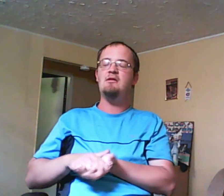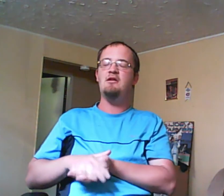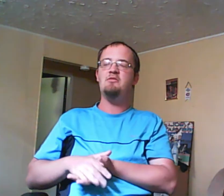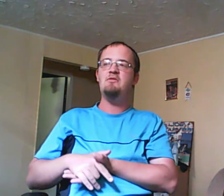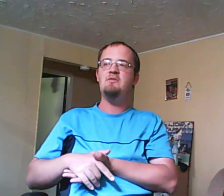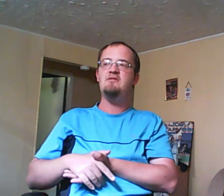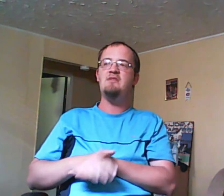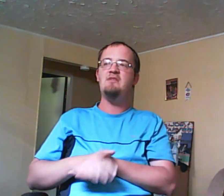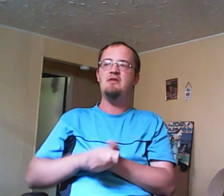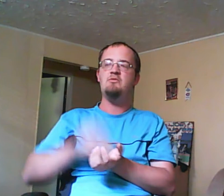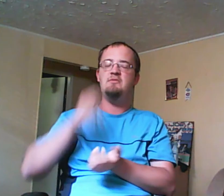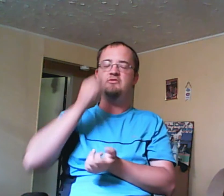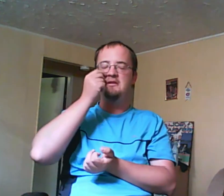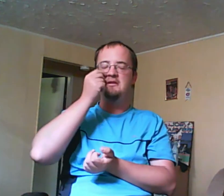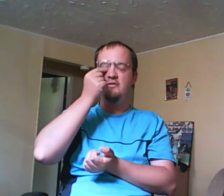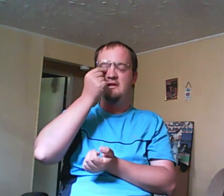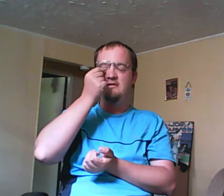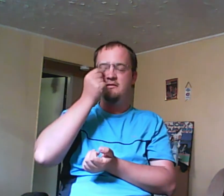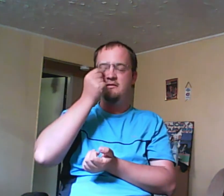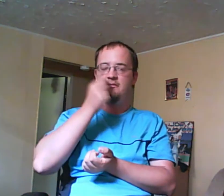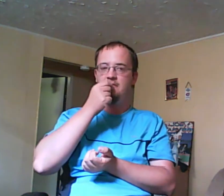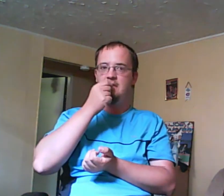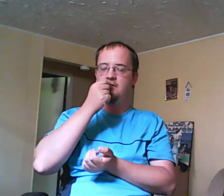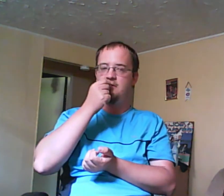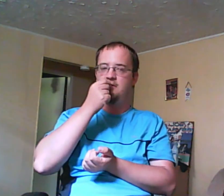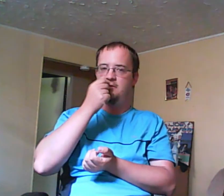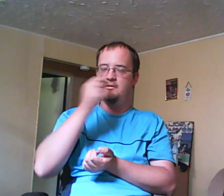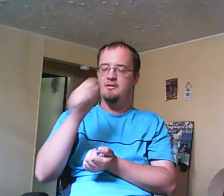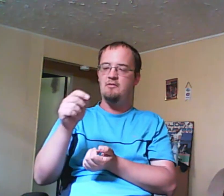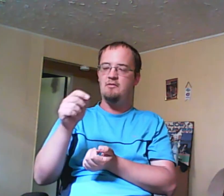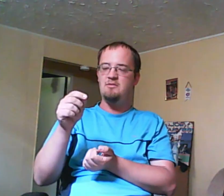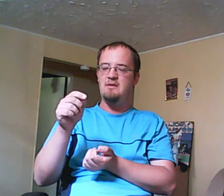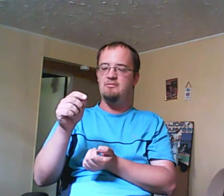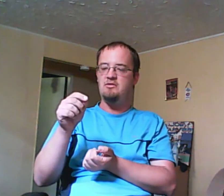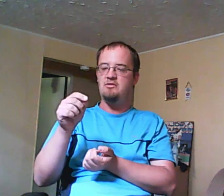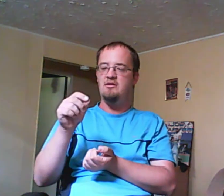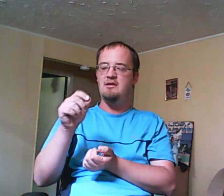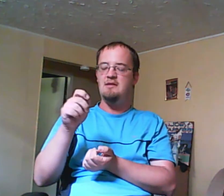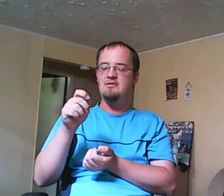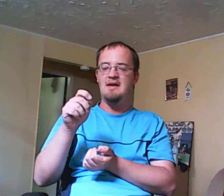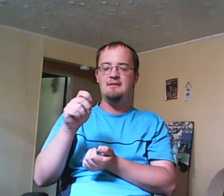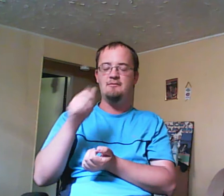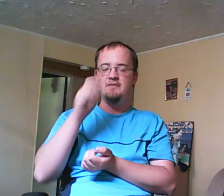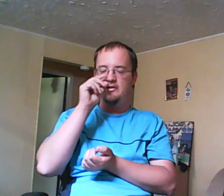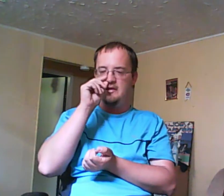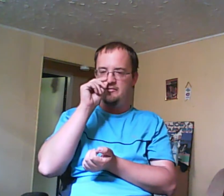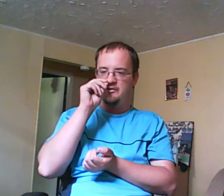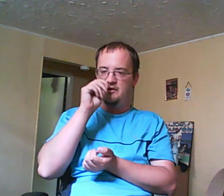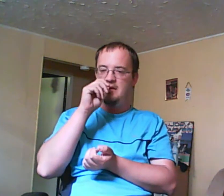was pissed off that Miles would be trying to ruin his mayoral race by declaring he was gay and all that. Miles was not too